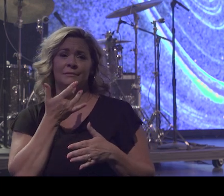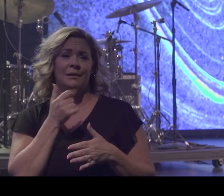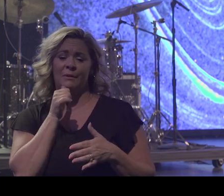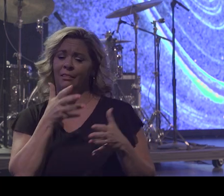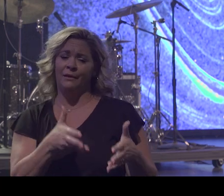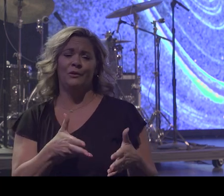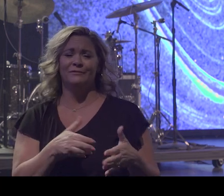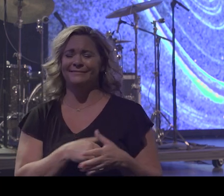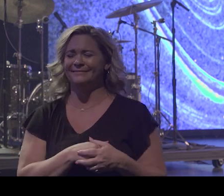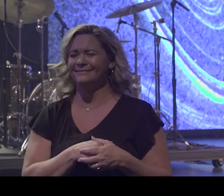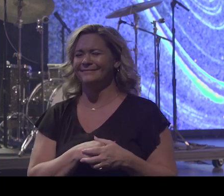I love her.